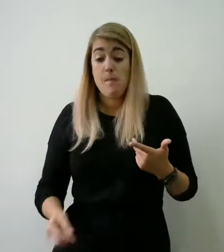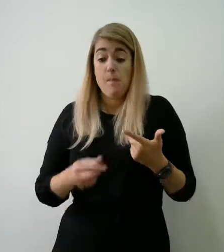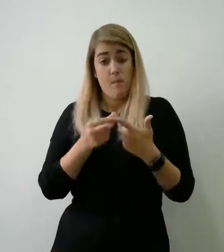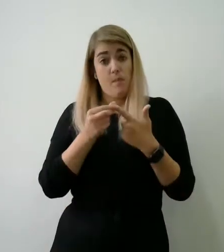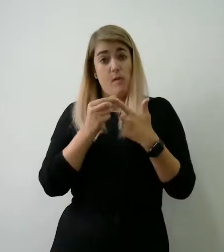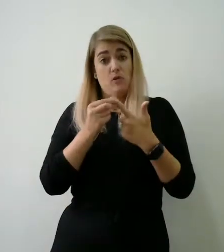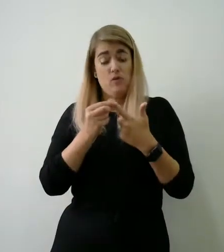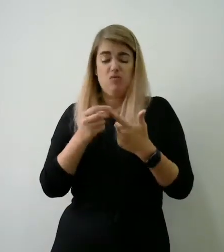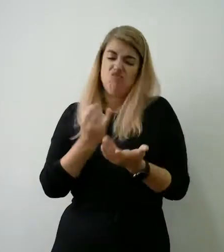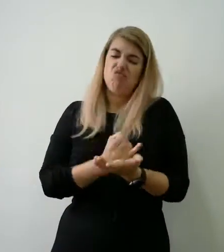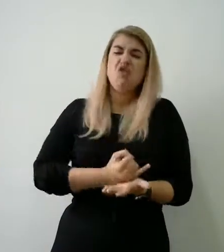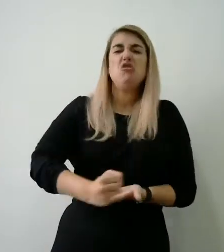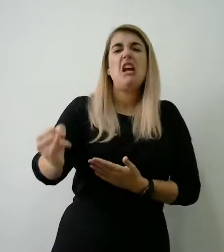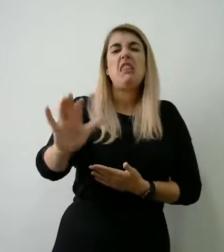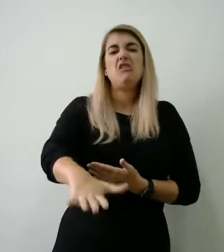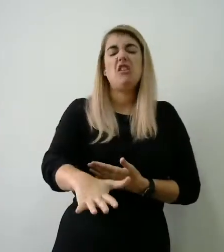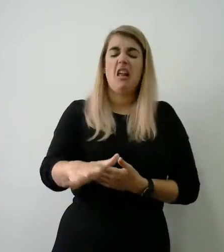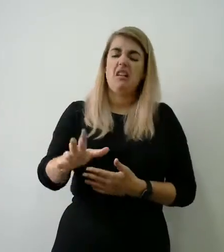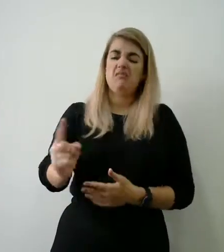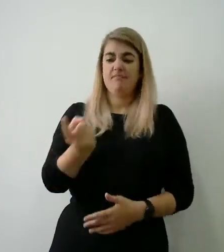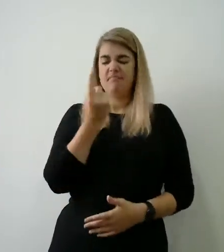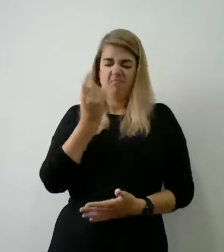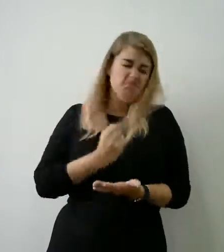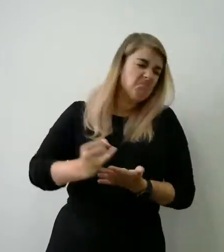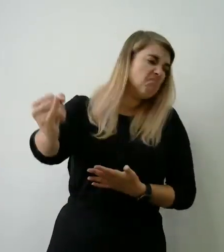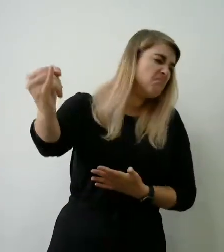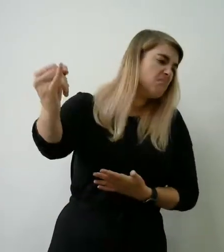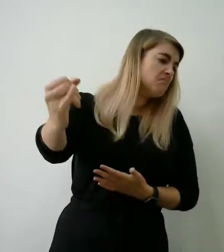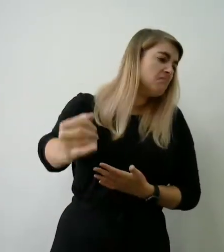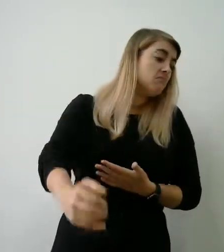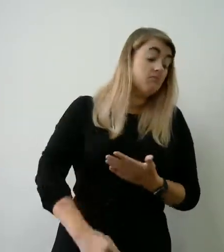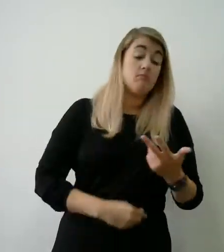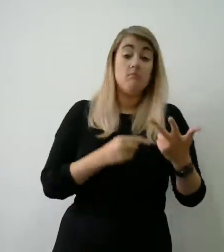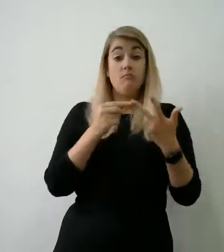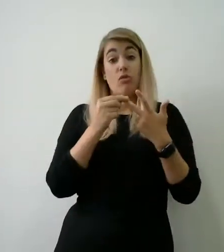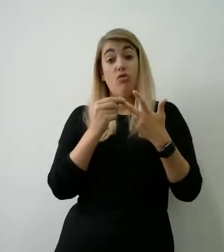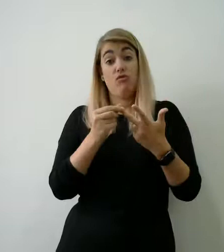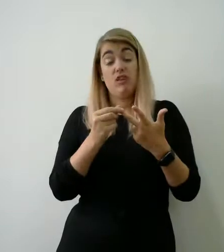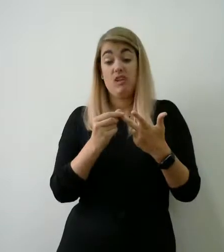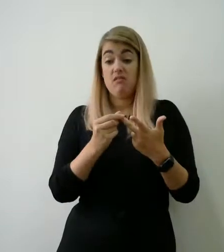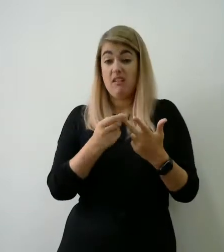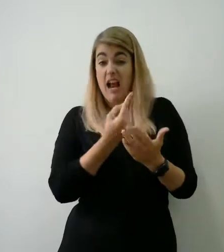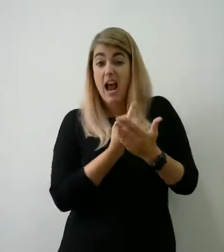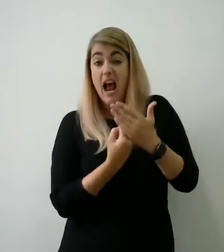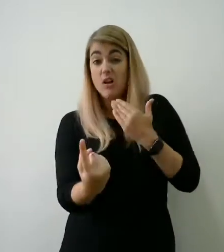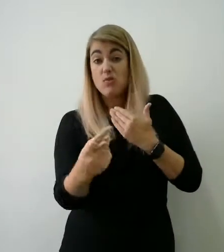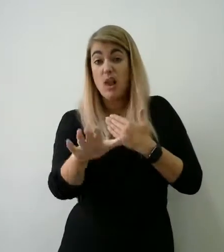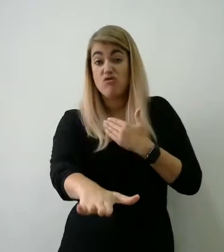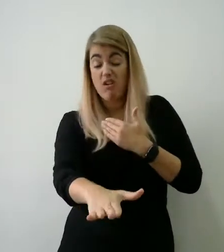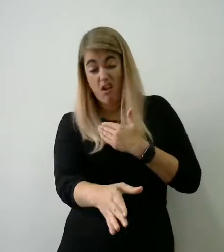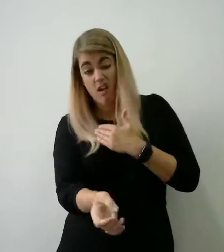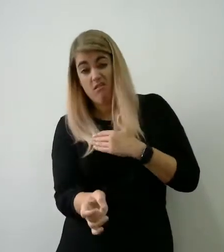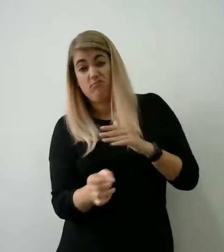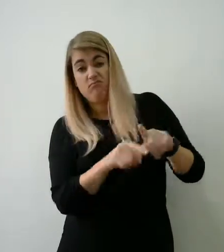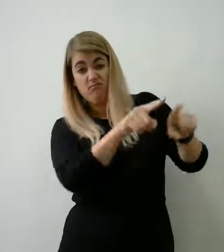Reject the child 10. Isolate the child 11.